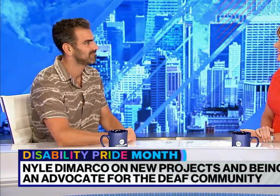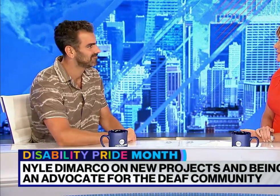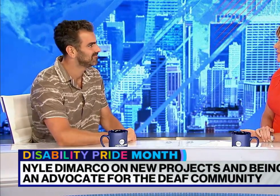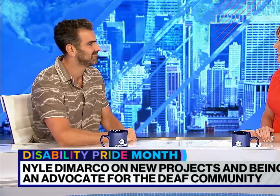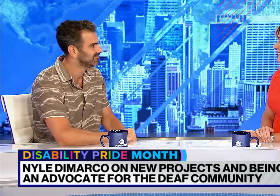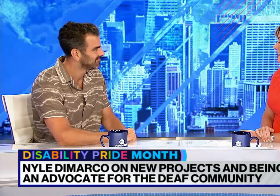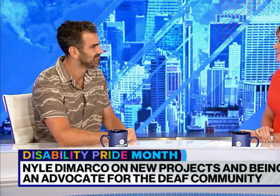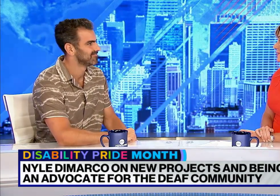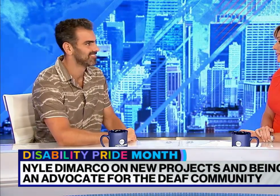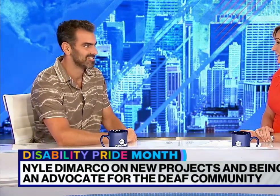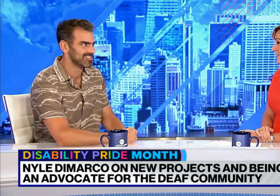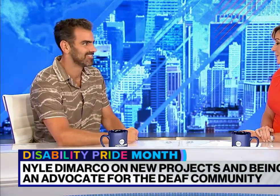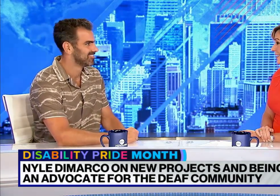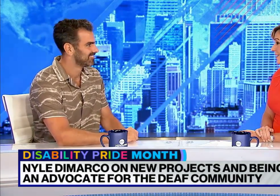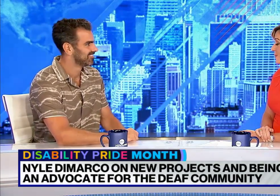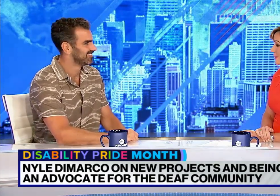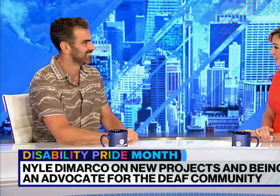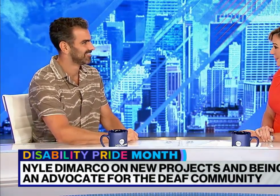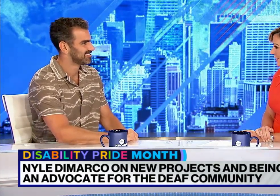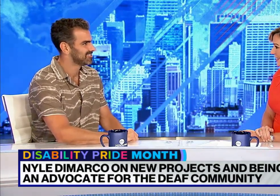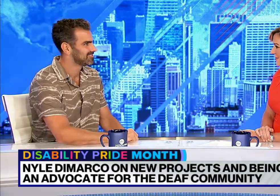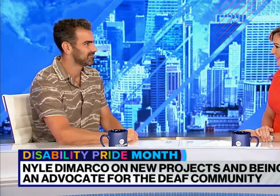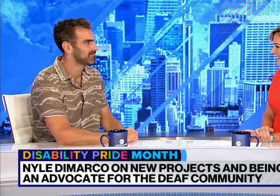the impact. And I'm so glad that you're here. And I'm so glad we got to meet.